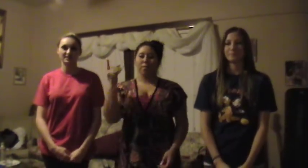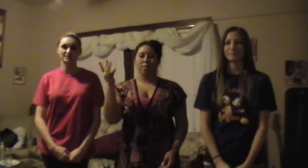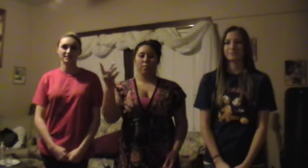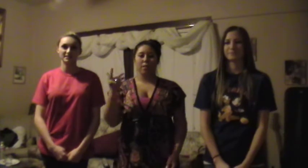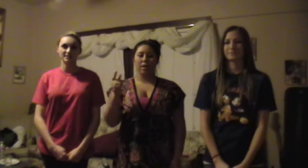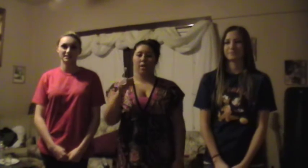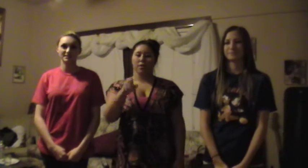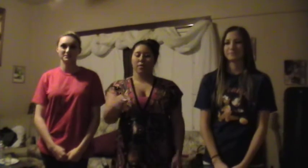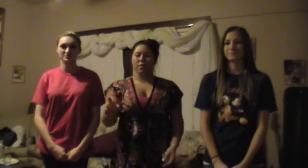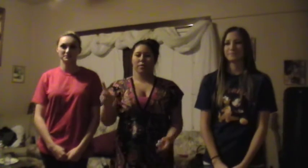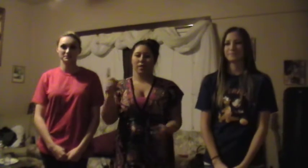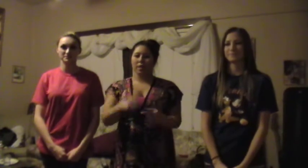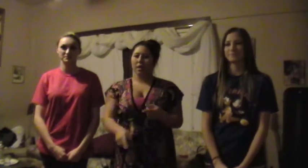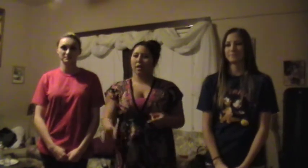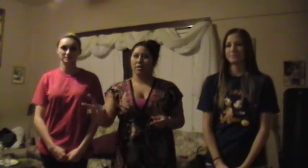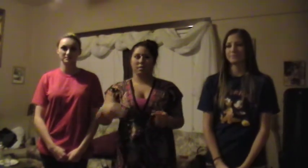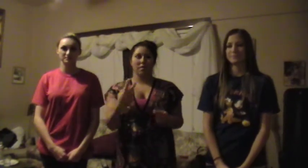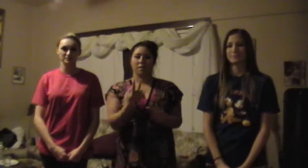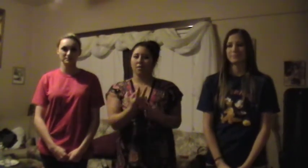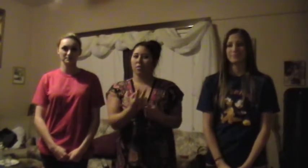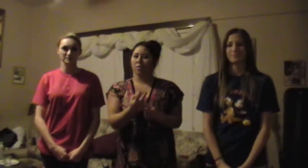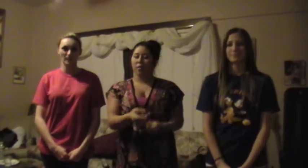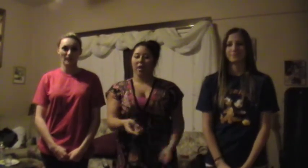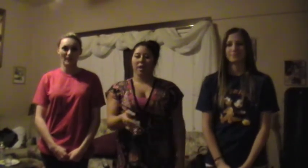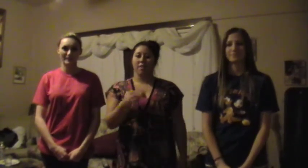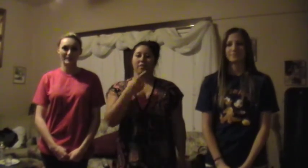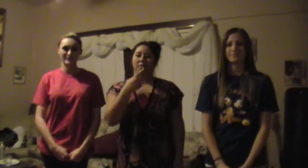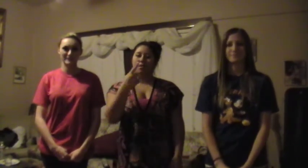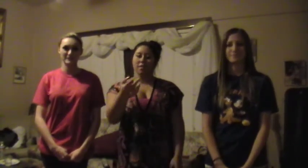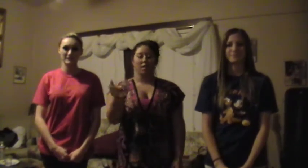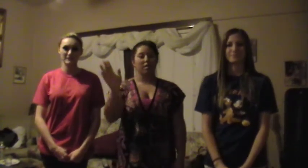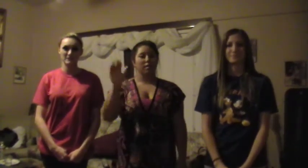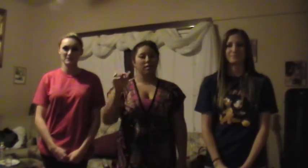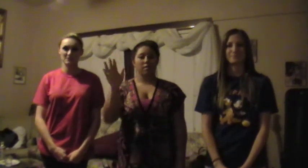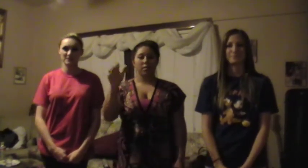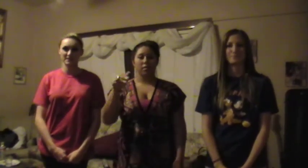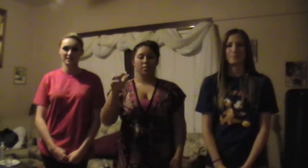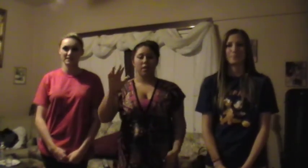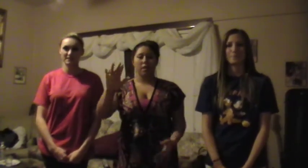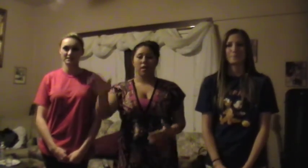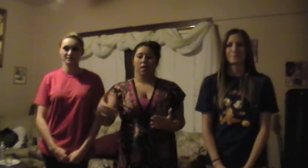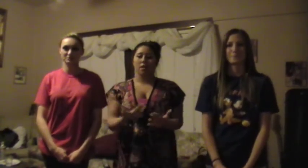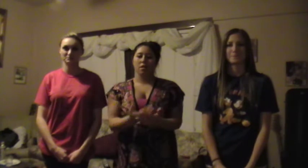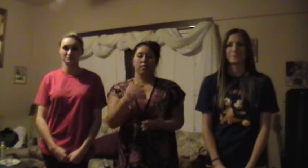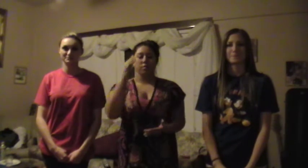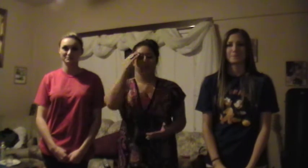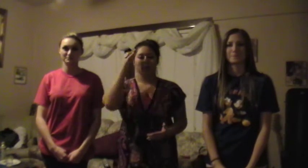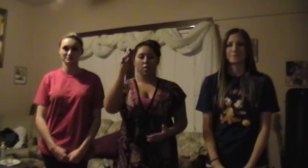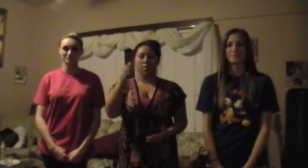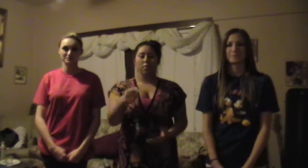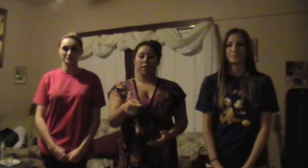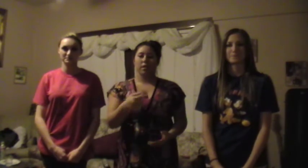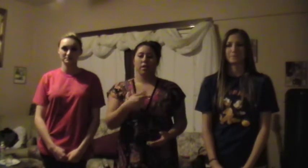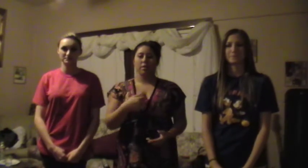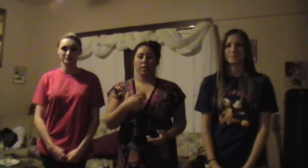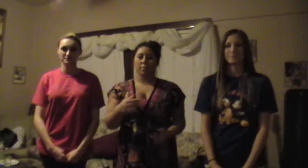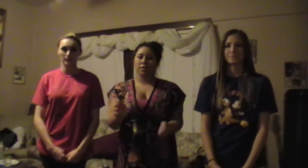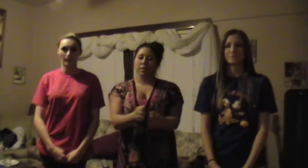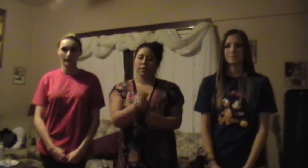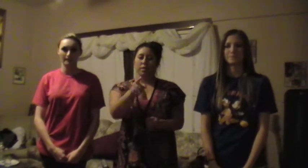why. You can't turn around and say goodbye. All you know is when I'm with you,